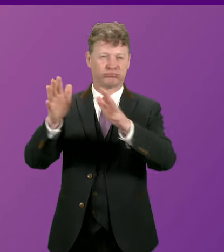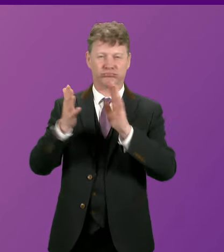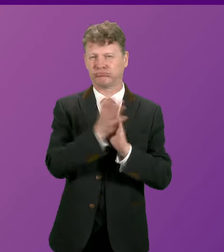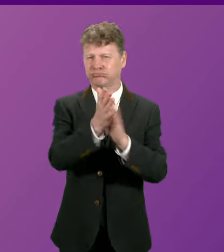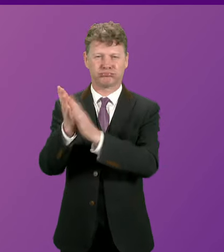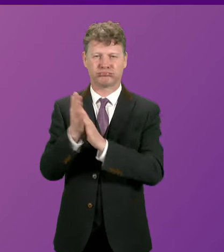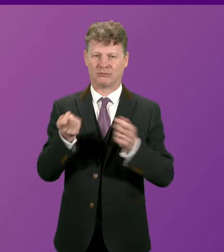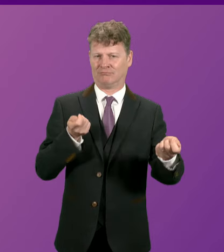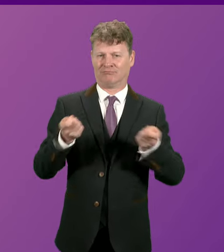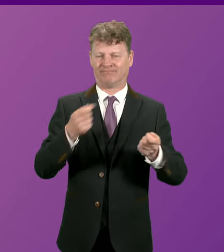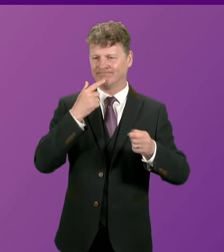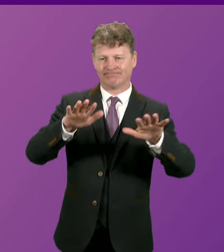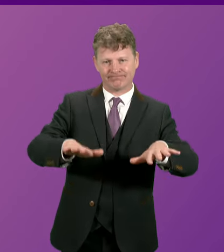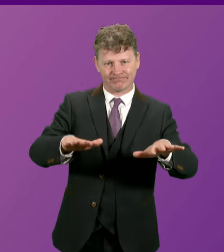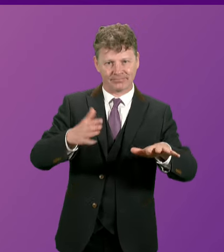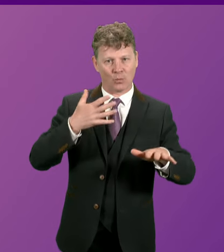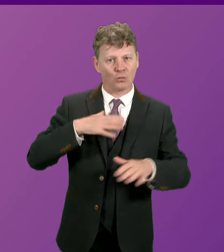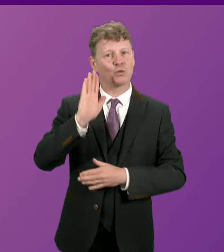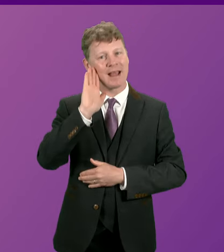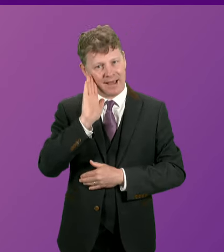let's hear Mr. Ross.